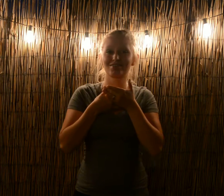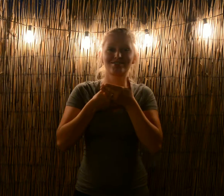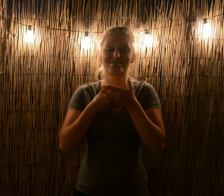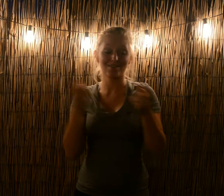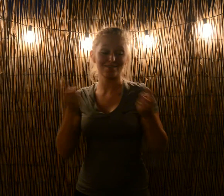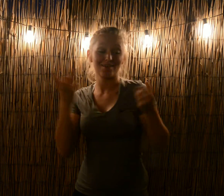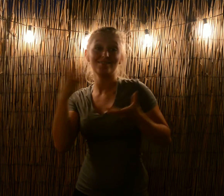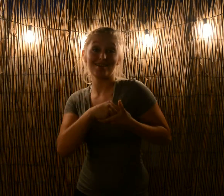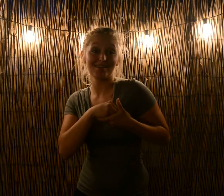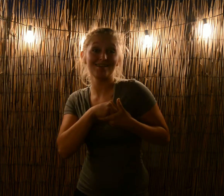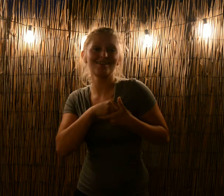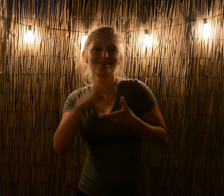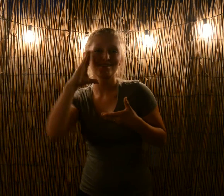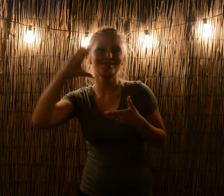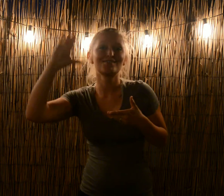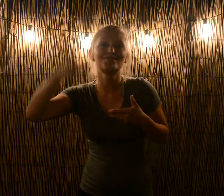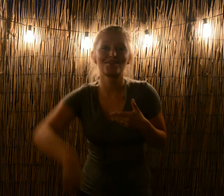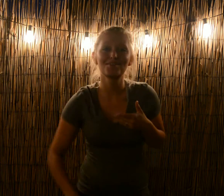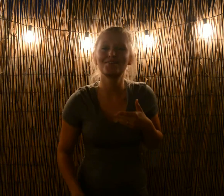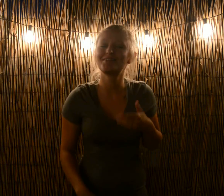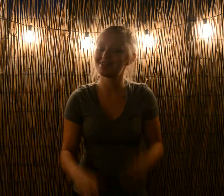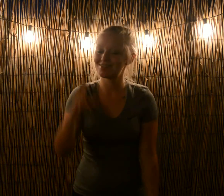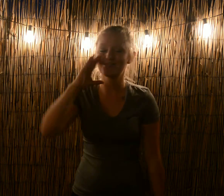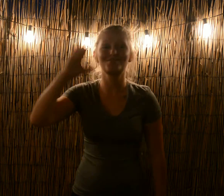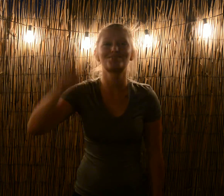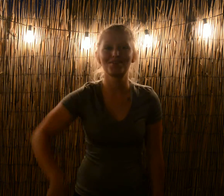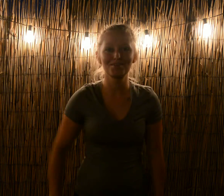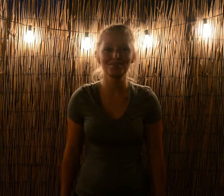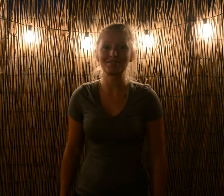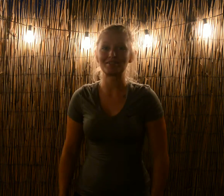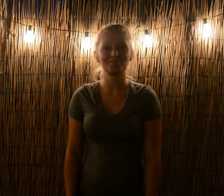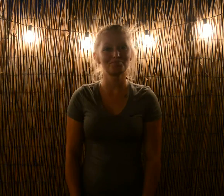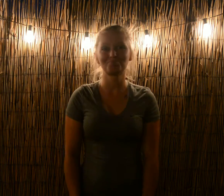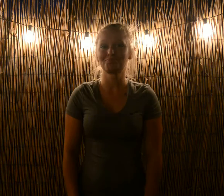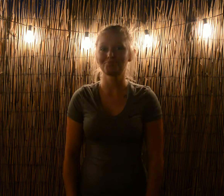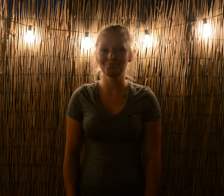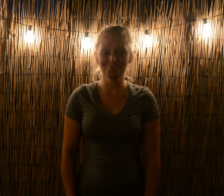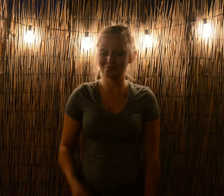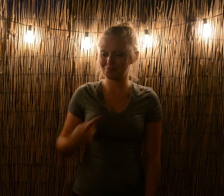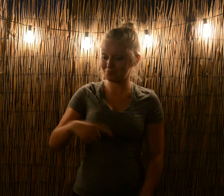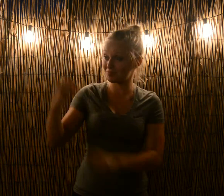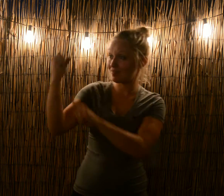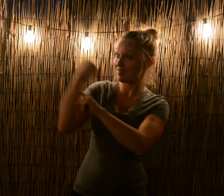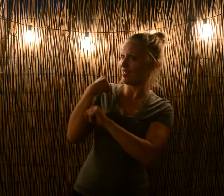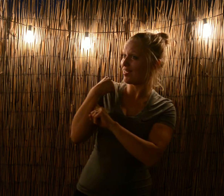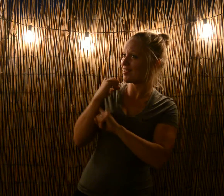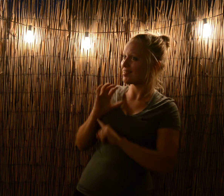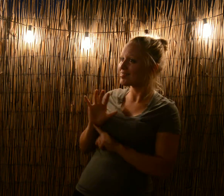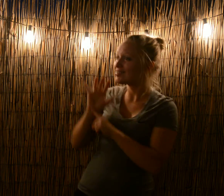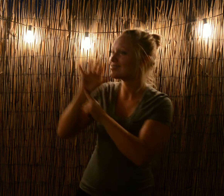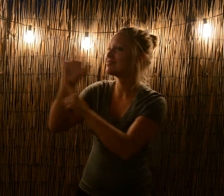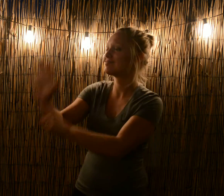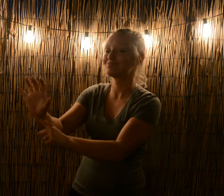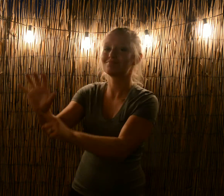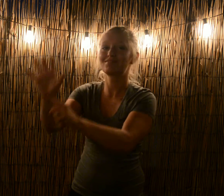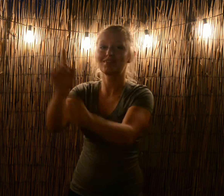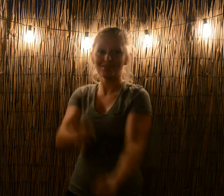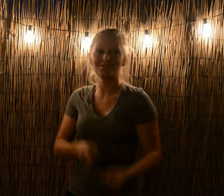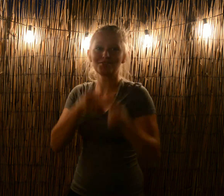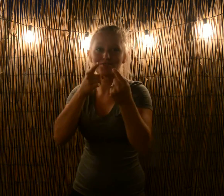is in your veins You know it, you know it And you will not negotiate Just fight it, just